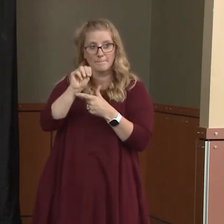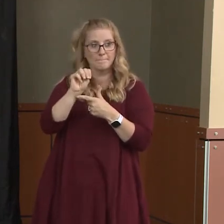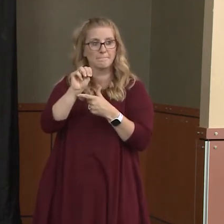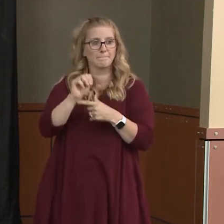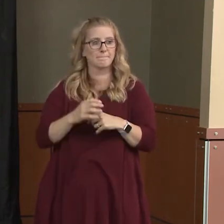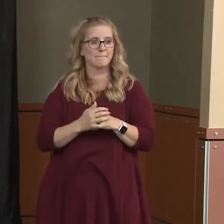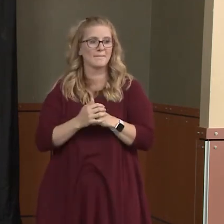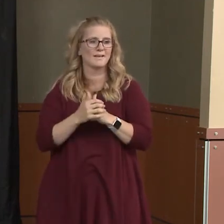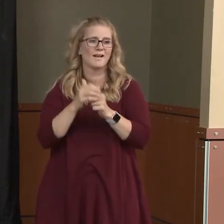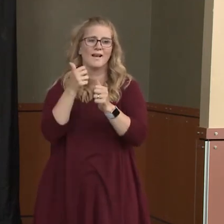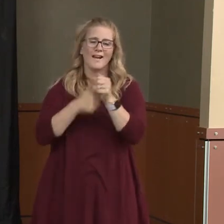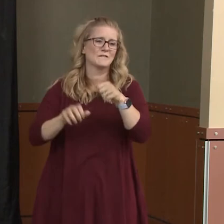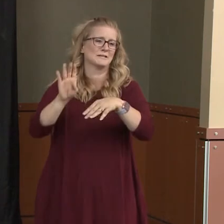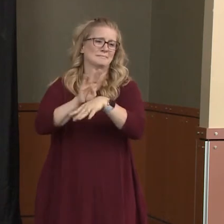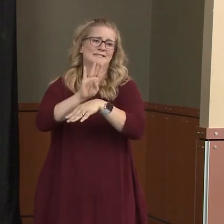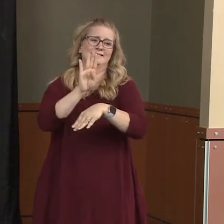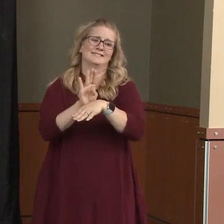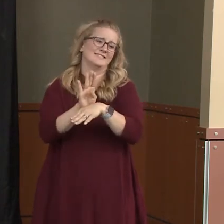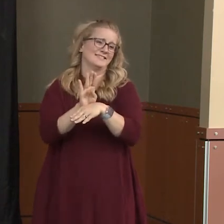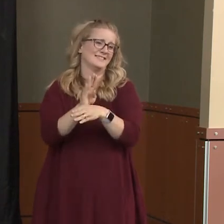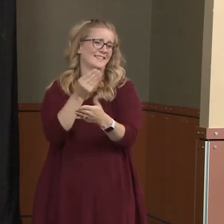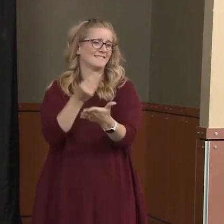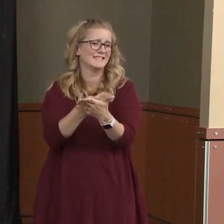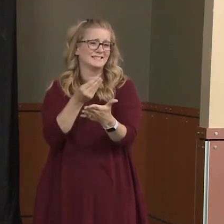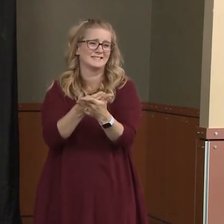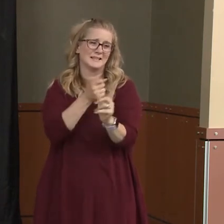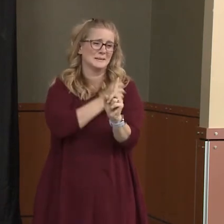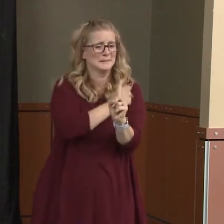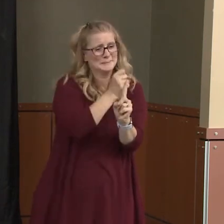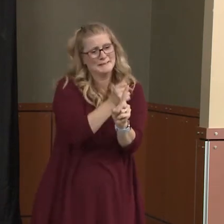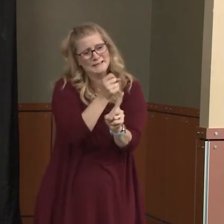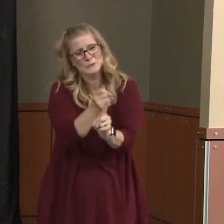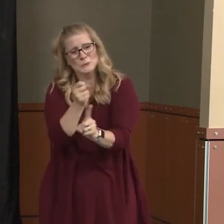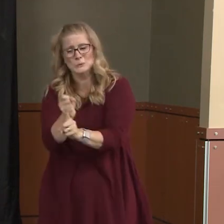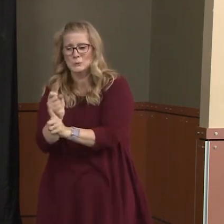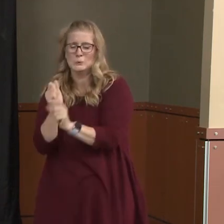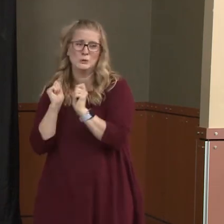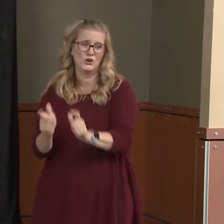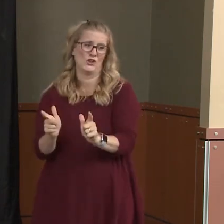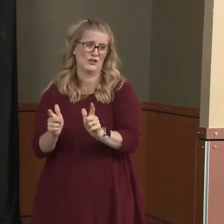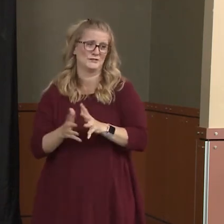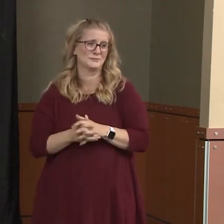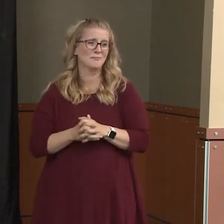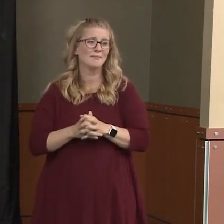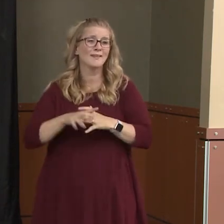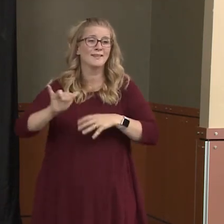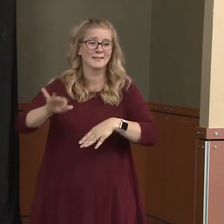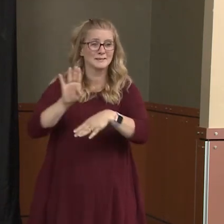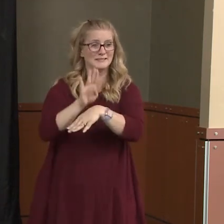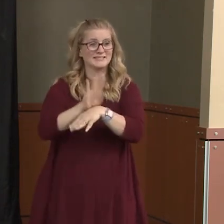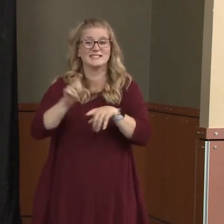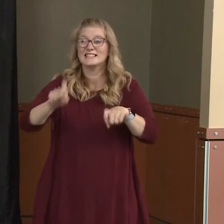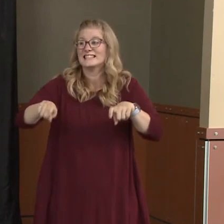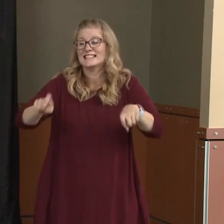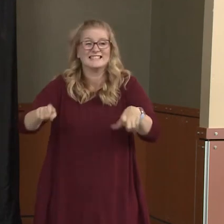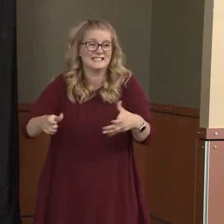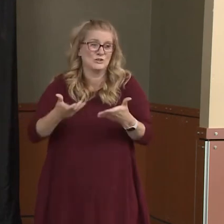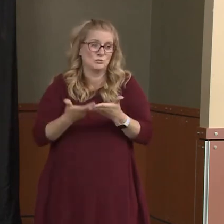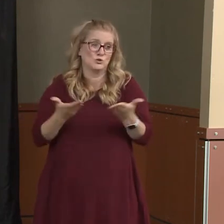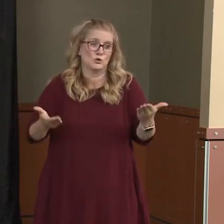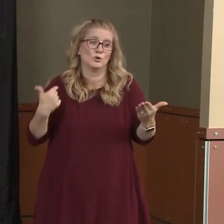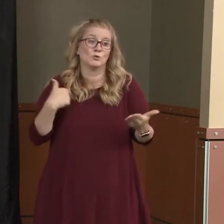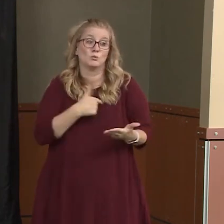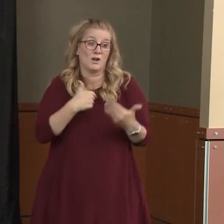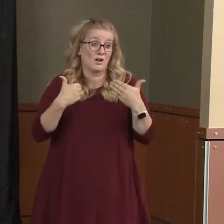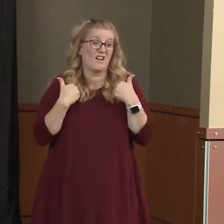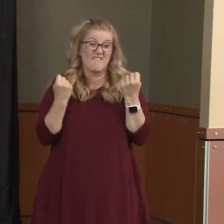with their finances due to this pandemic, and businesses are looking for resources. And there's a wealth of resources out there, too, to help small